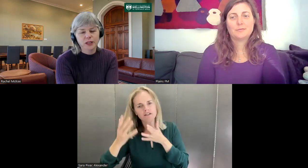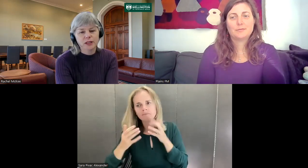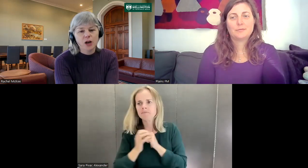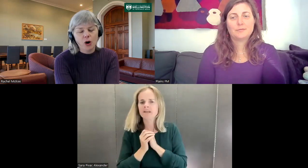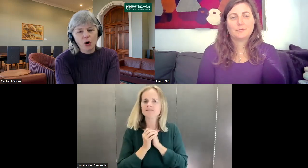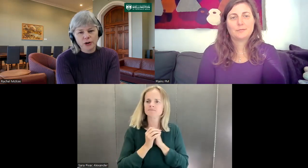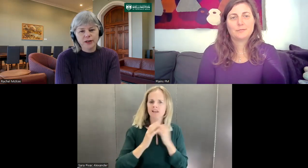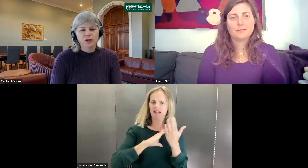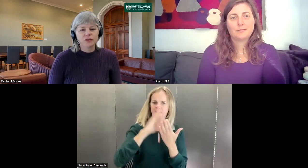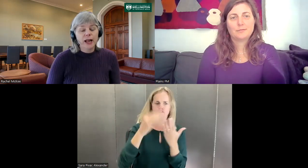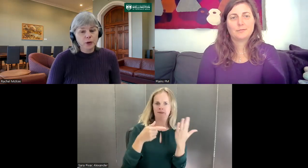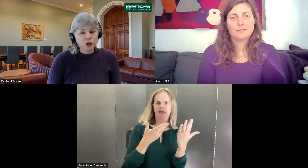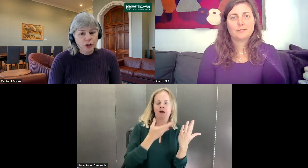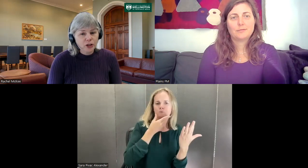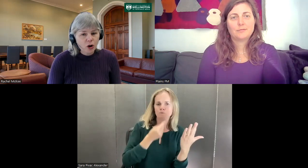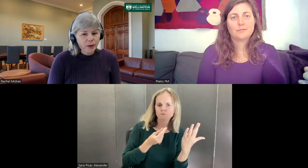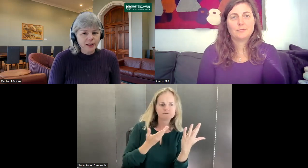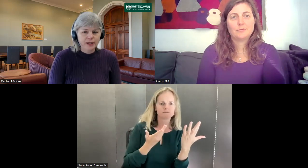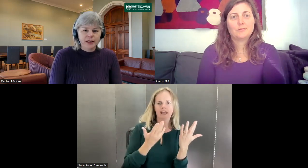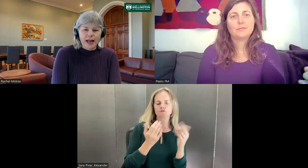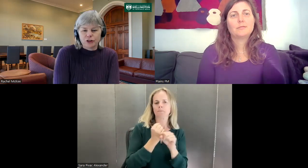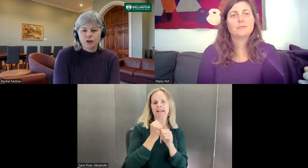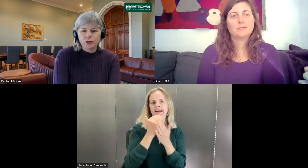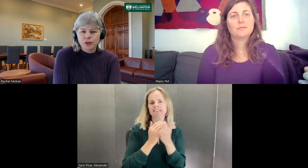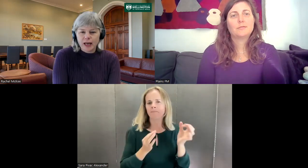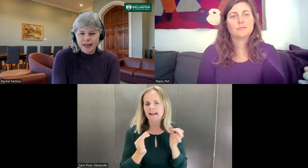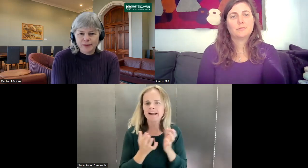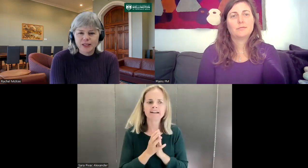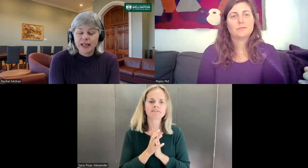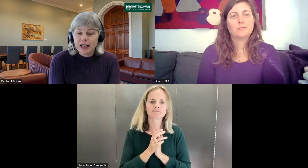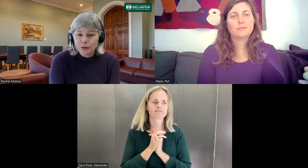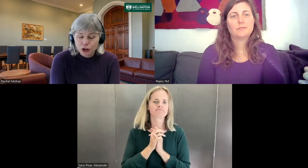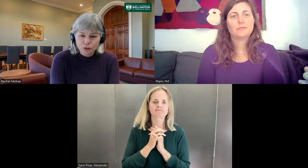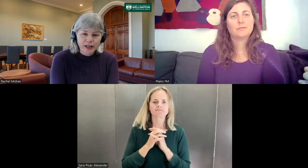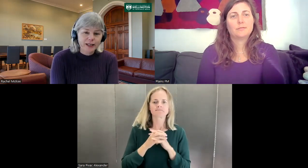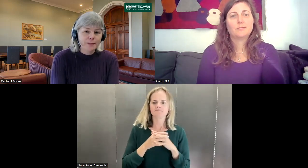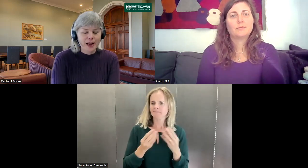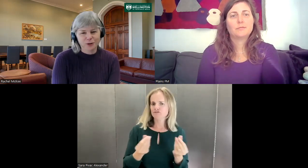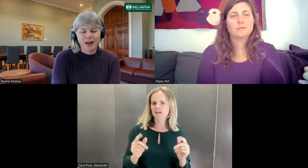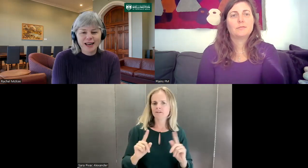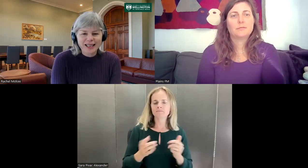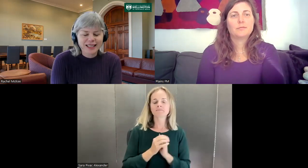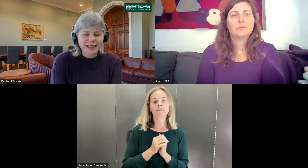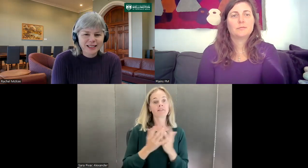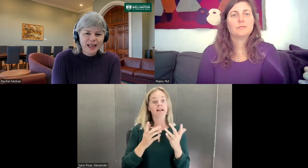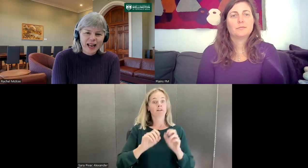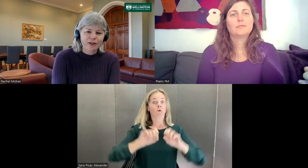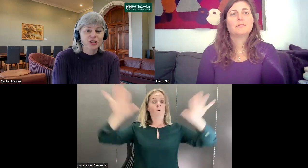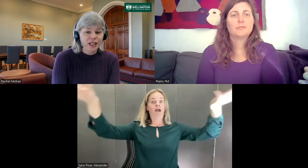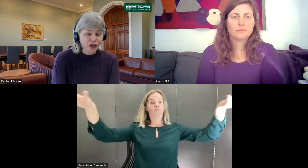on sort of language learning topics, how to use a second language curriculum, how to plan lessons, how to teach and